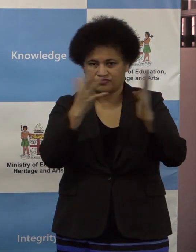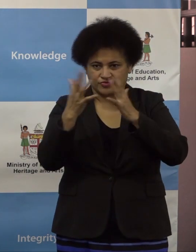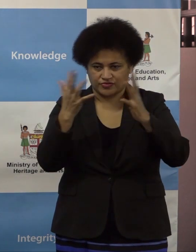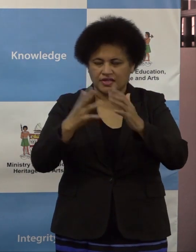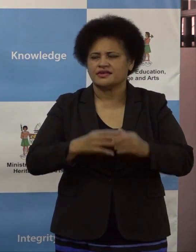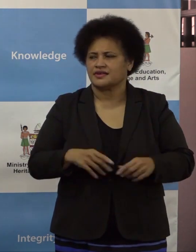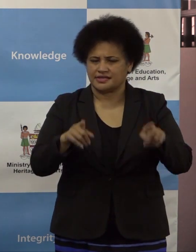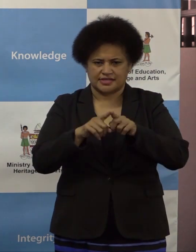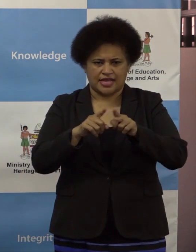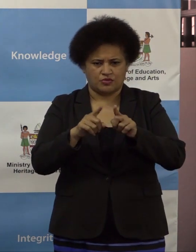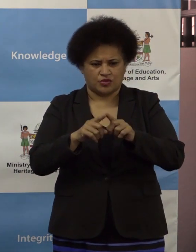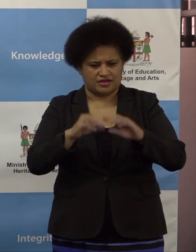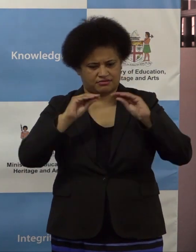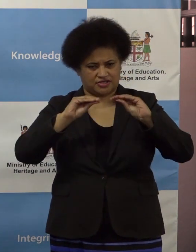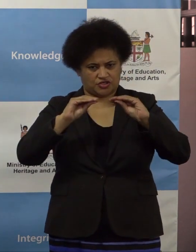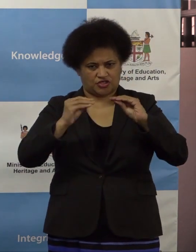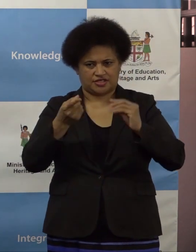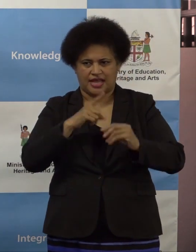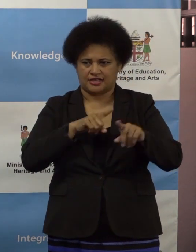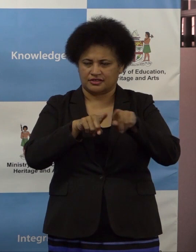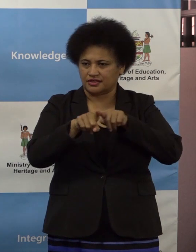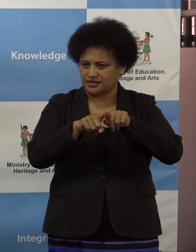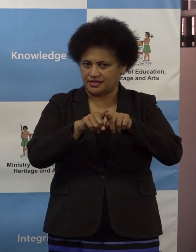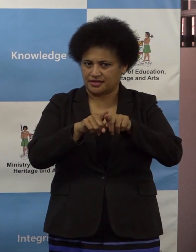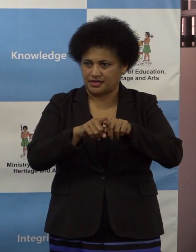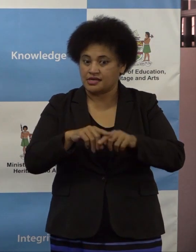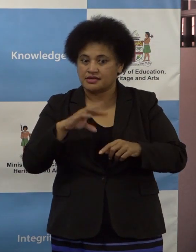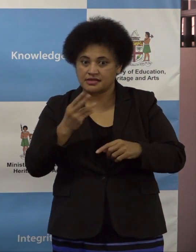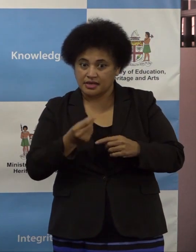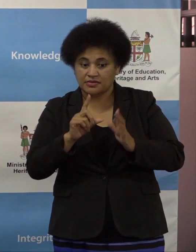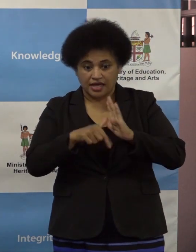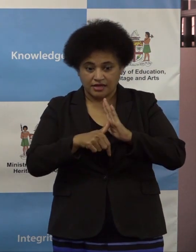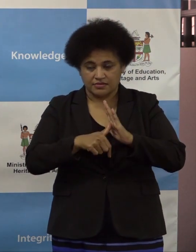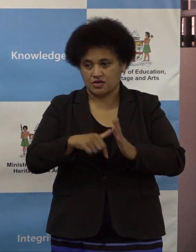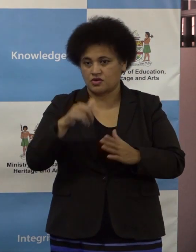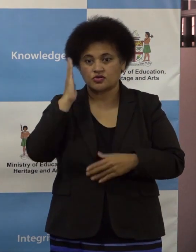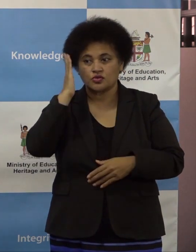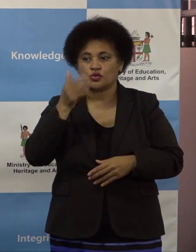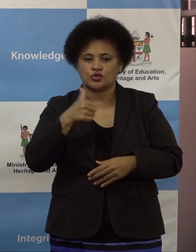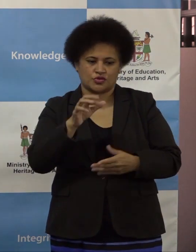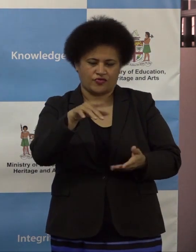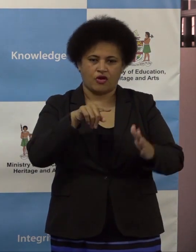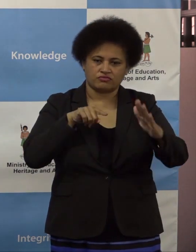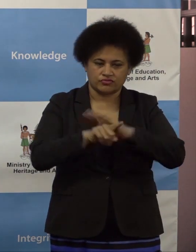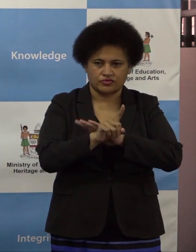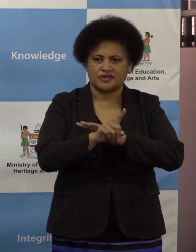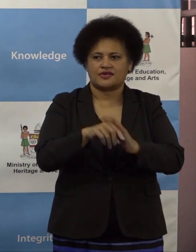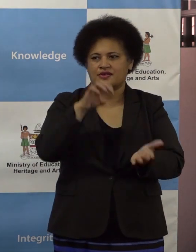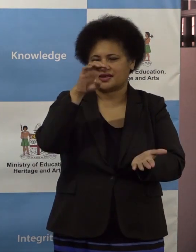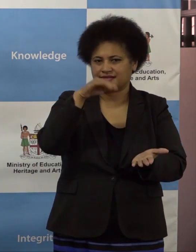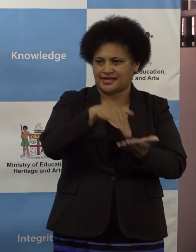teaching and learning. Sometimes some of the schools are used for evacuation as evacuation centres. We